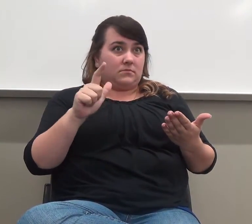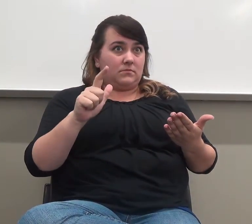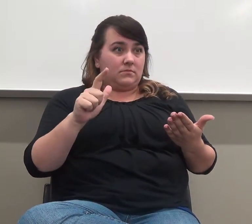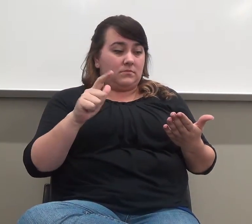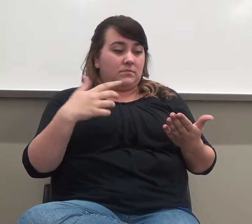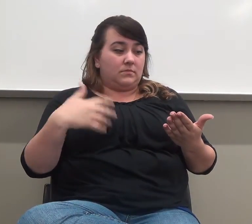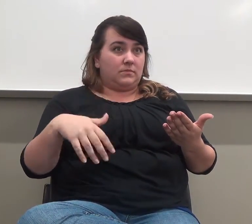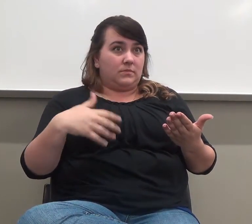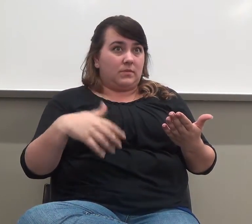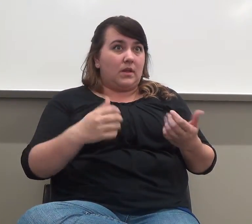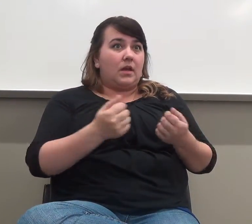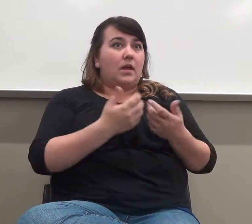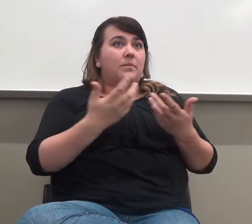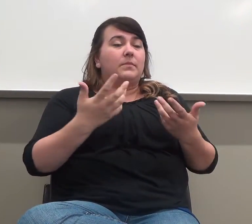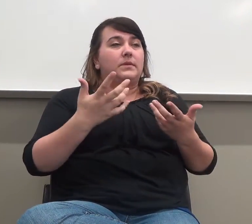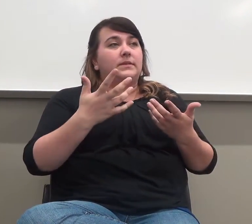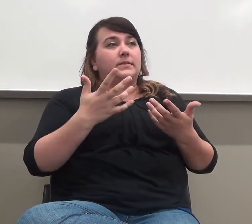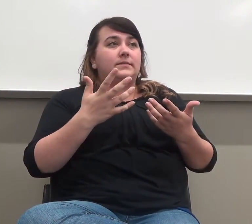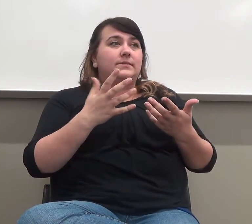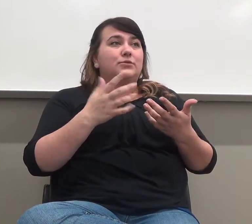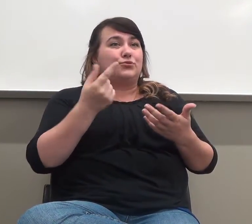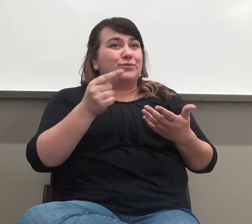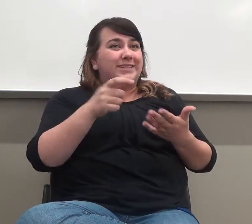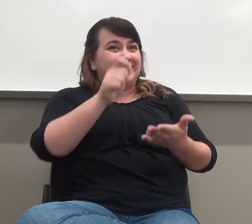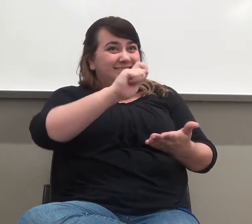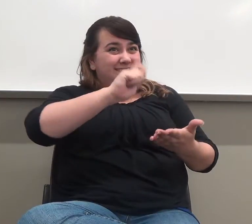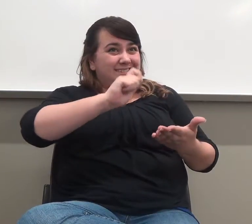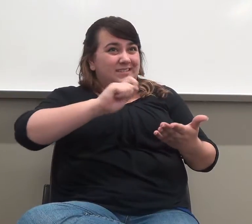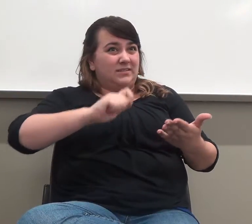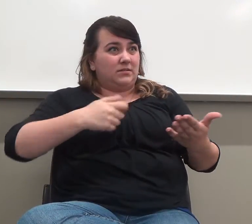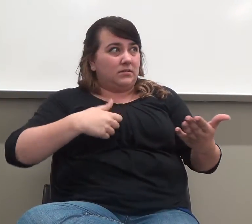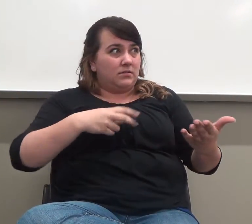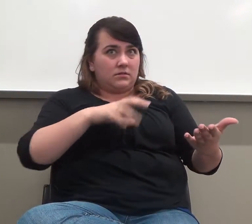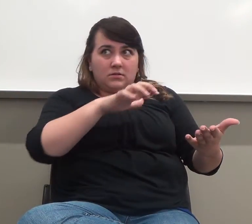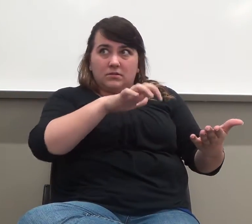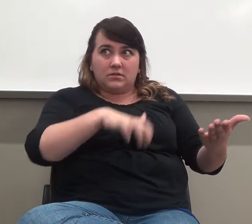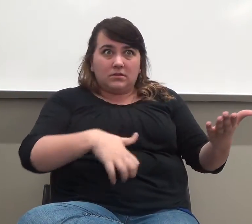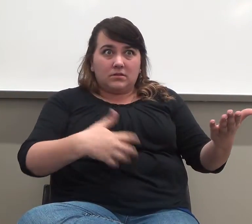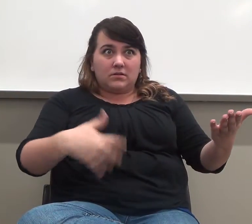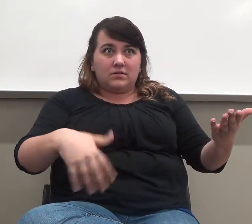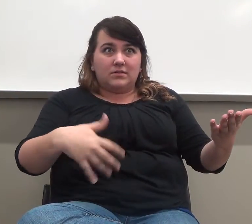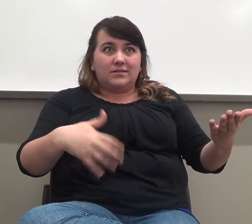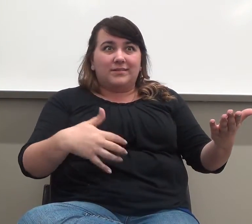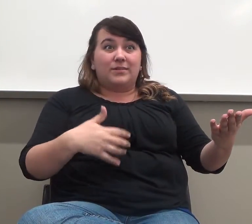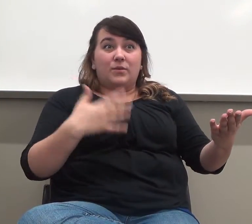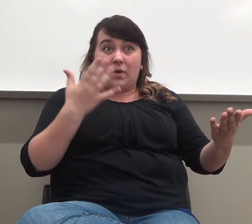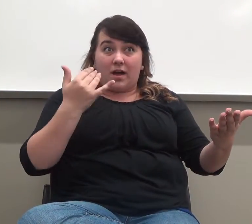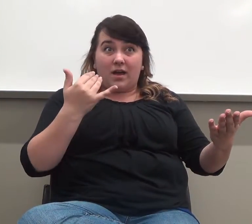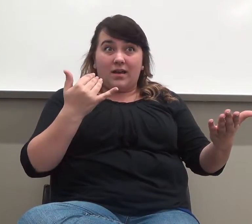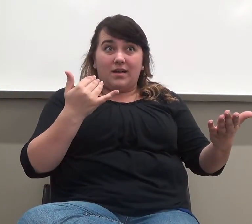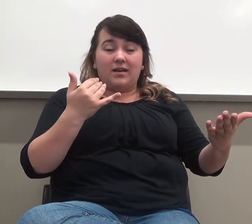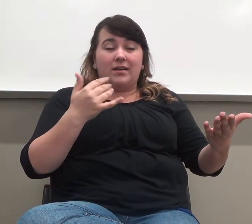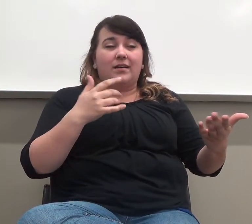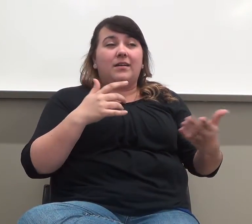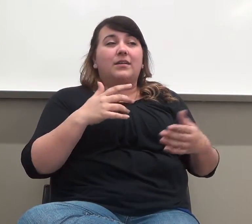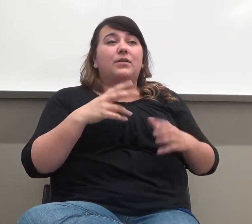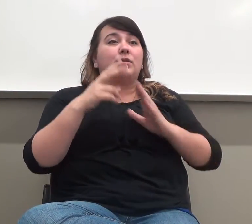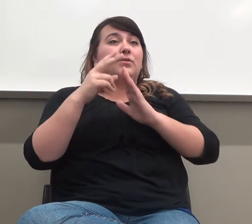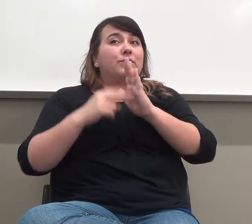the number of green marks on your paper that you do. The reason for that is, in the reading classes,